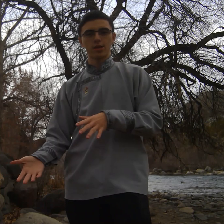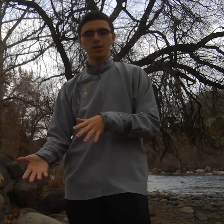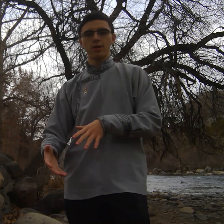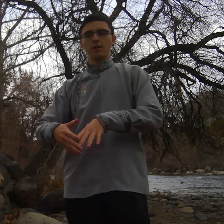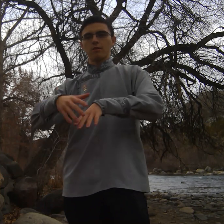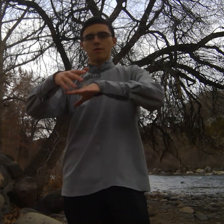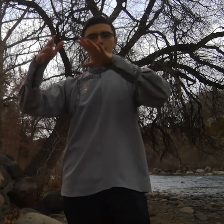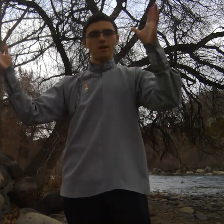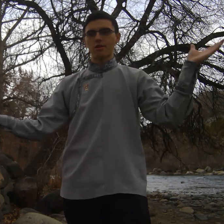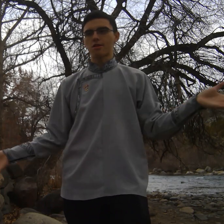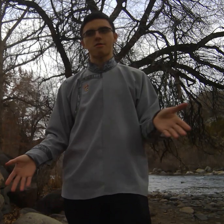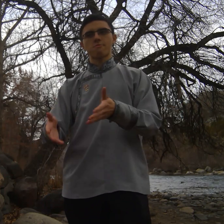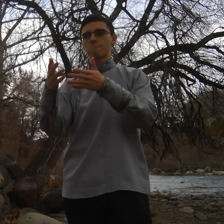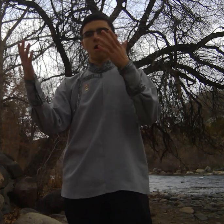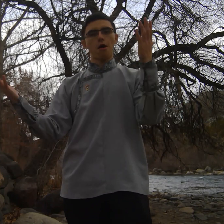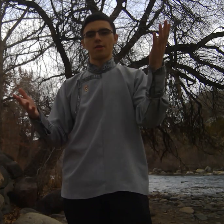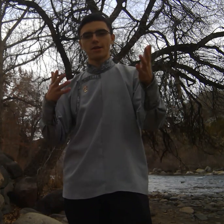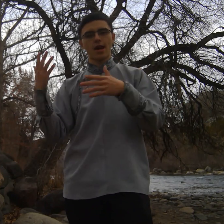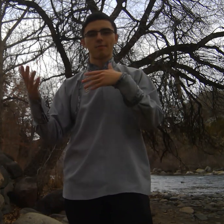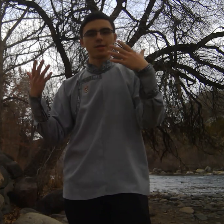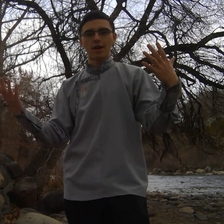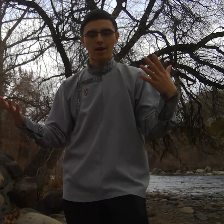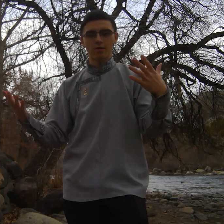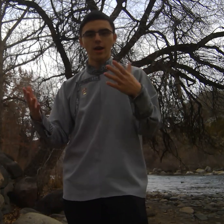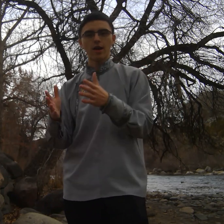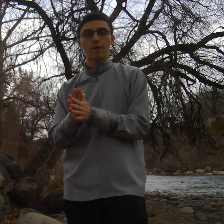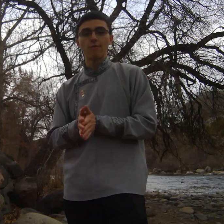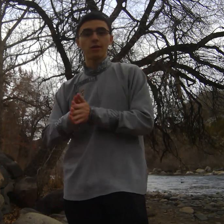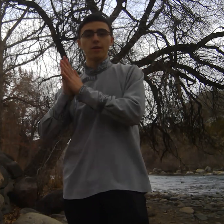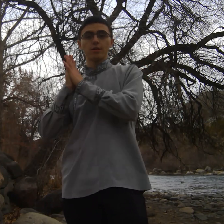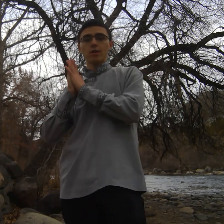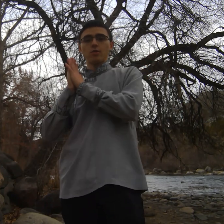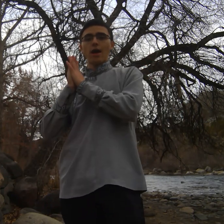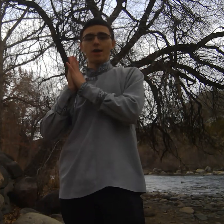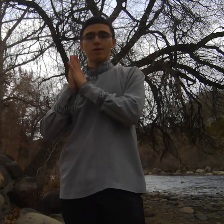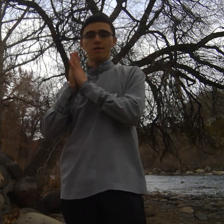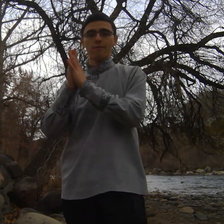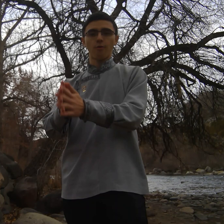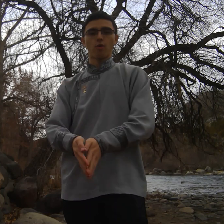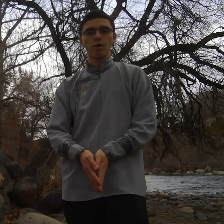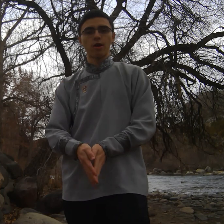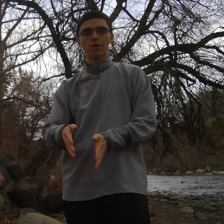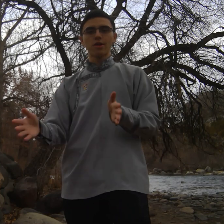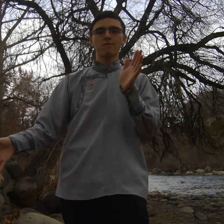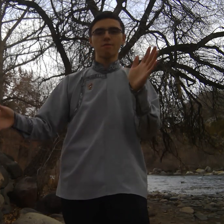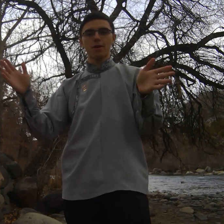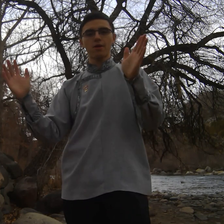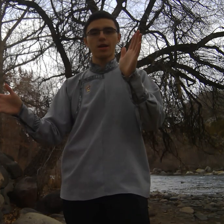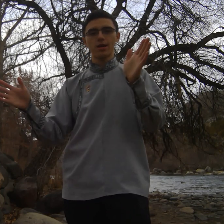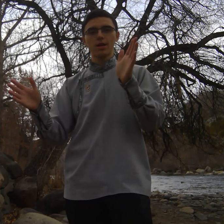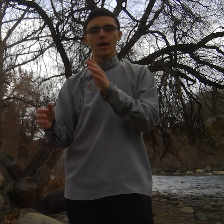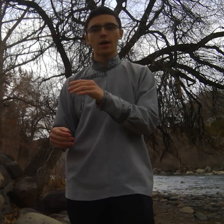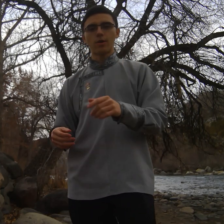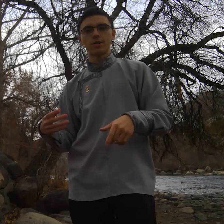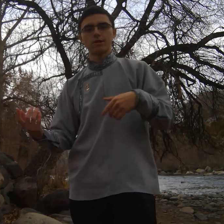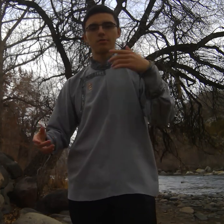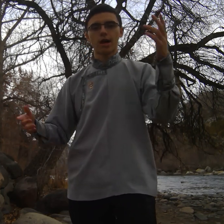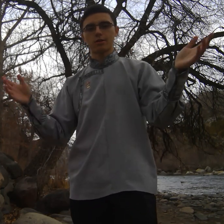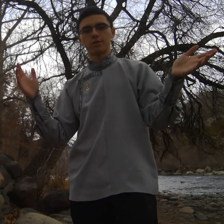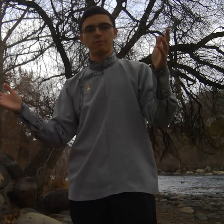since all that time until now and I'm visiting the US for a Christmas period and wanted to talk a little